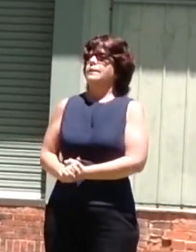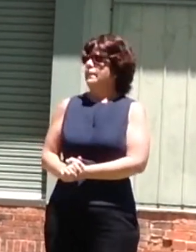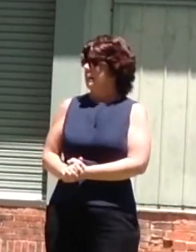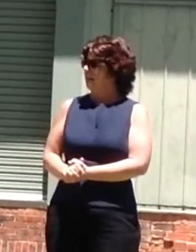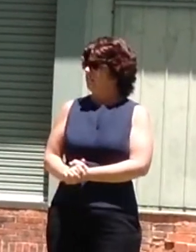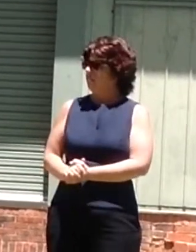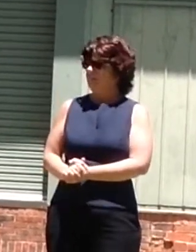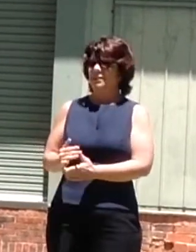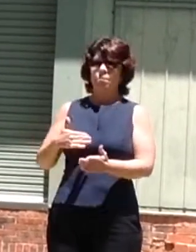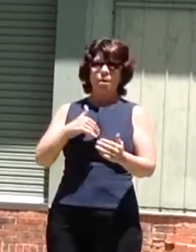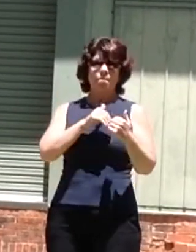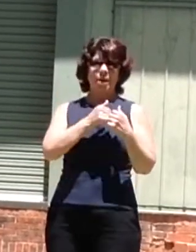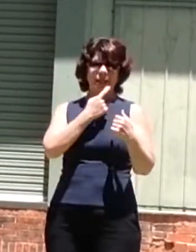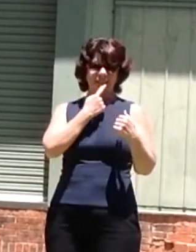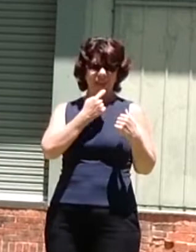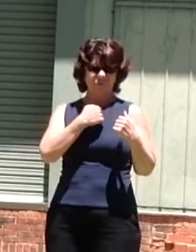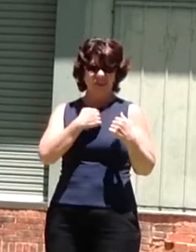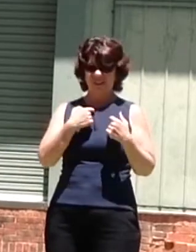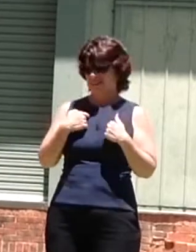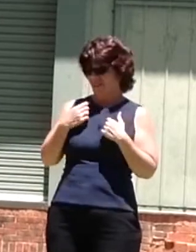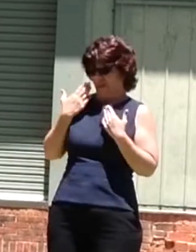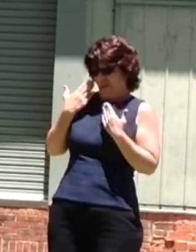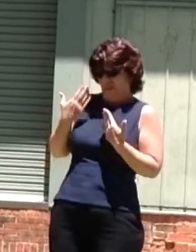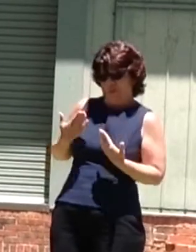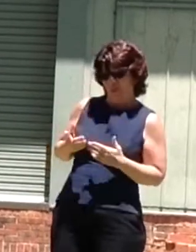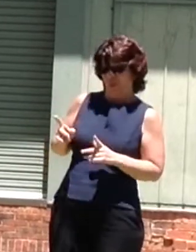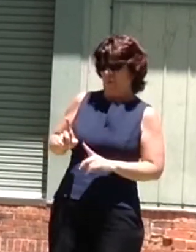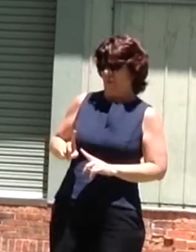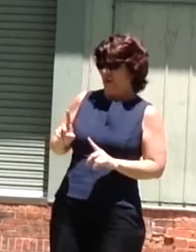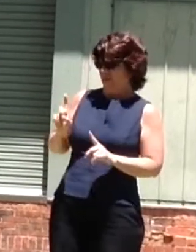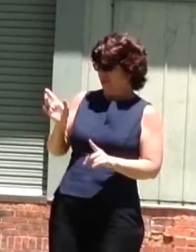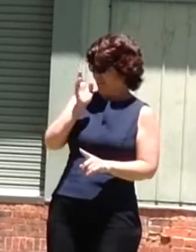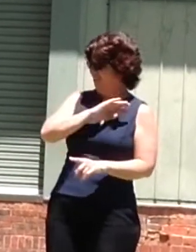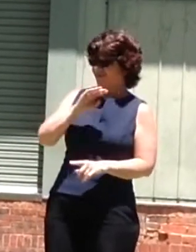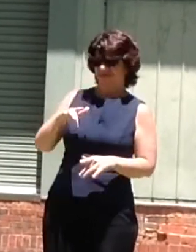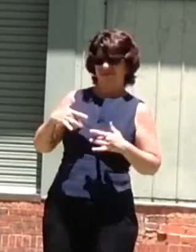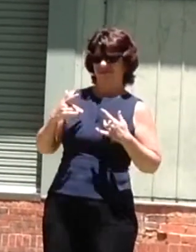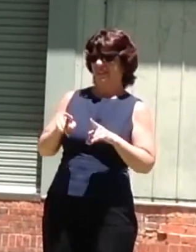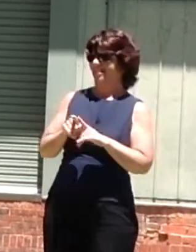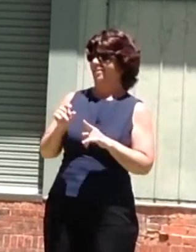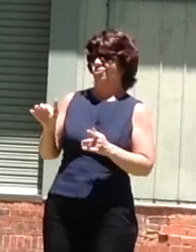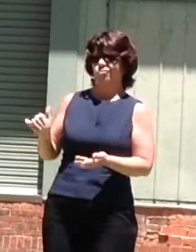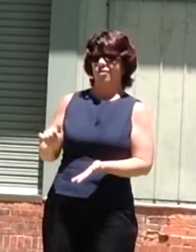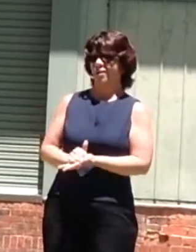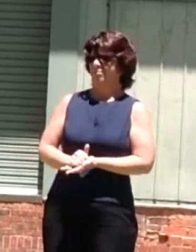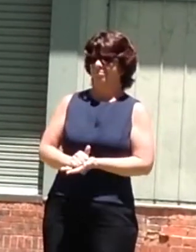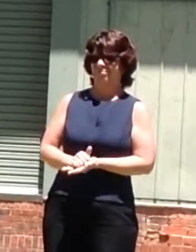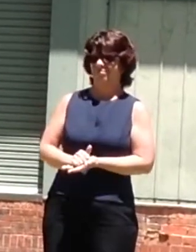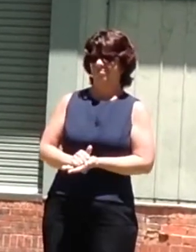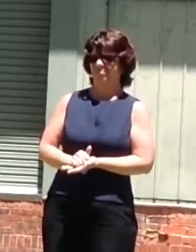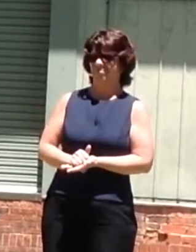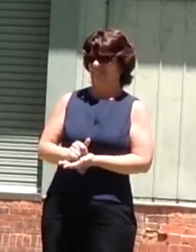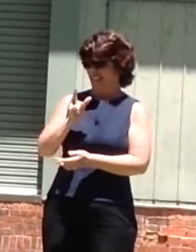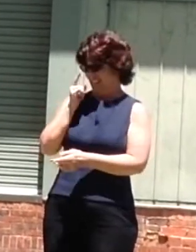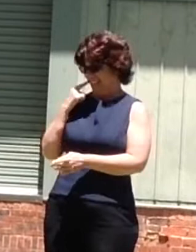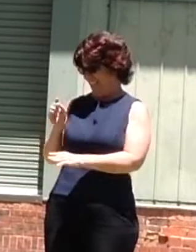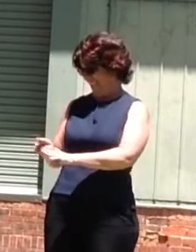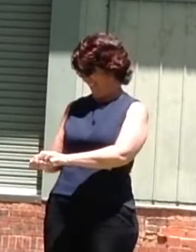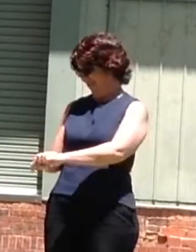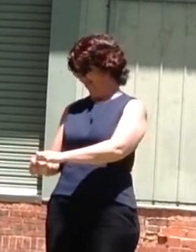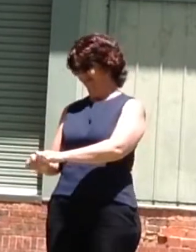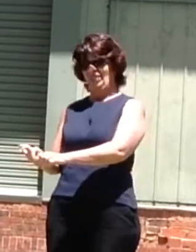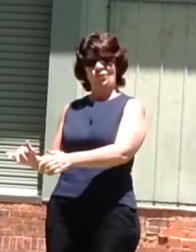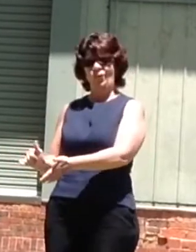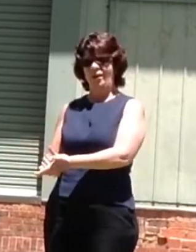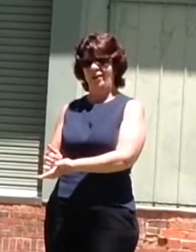He said he couldn't tell what was going on, but there was something definitely not right, having the vertebrae sticking out the way it